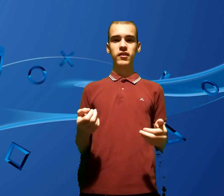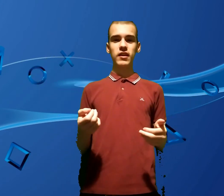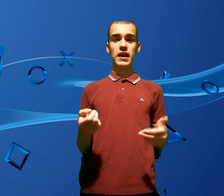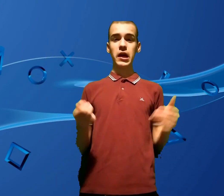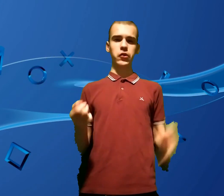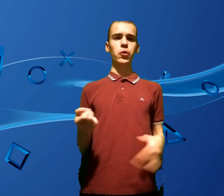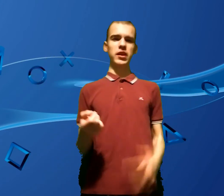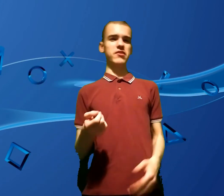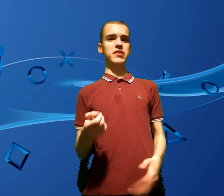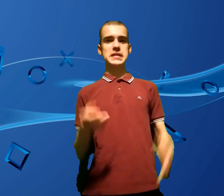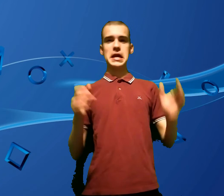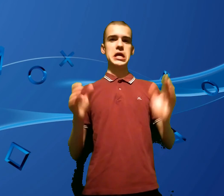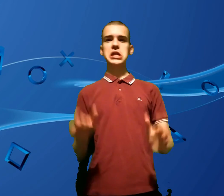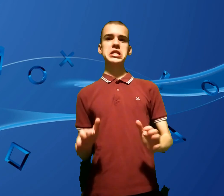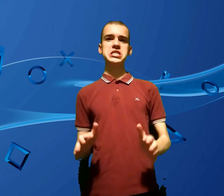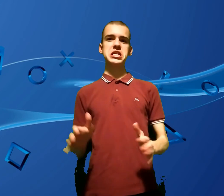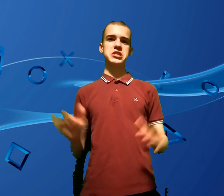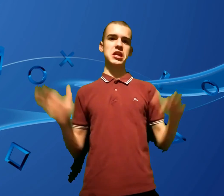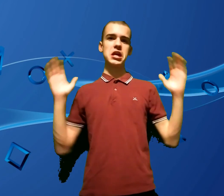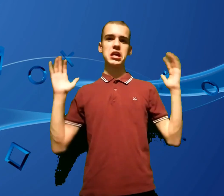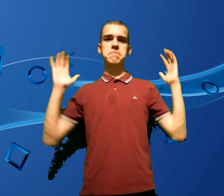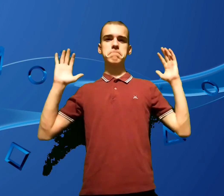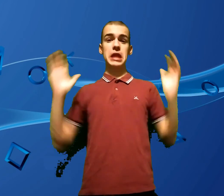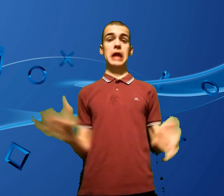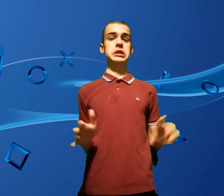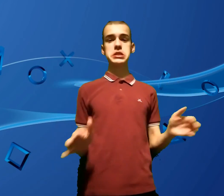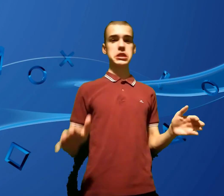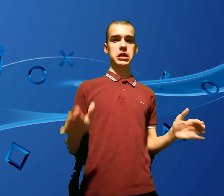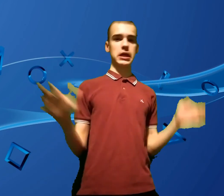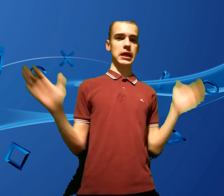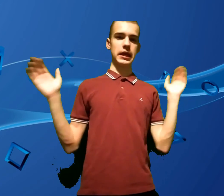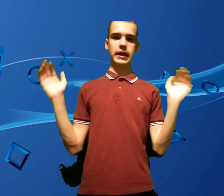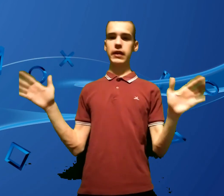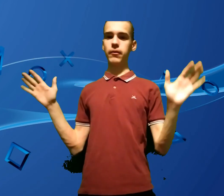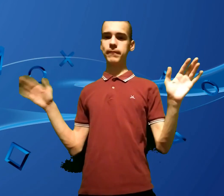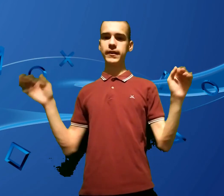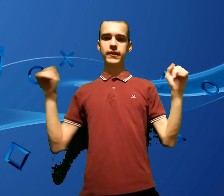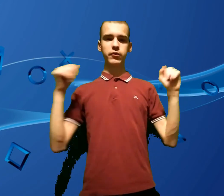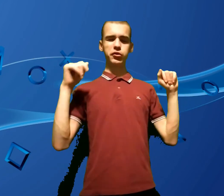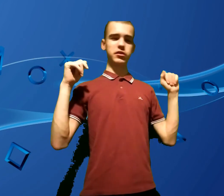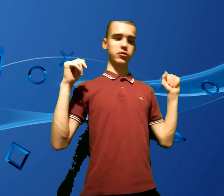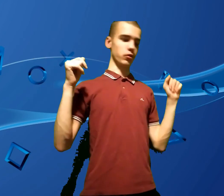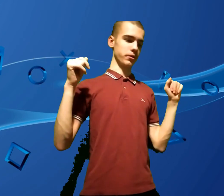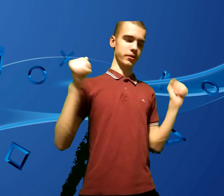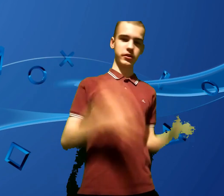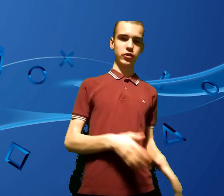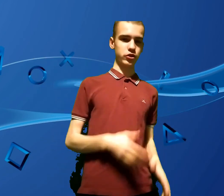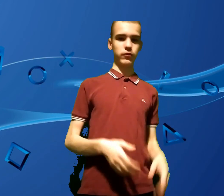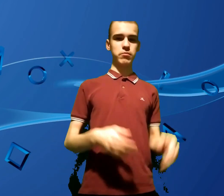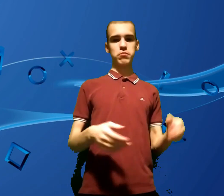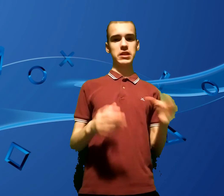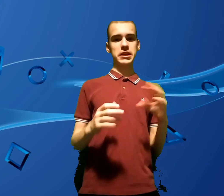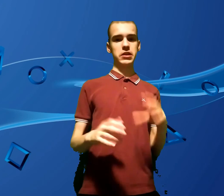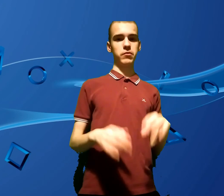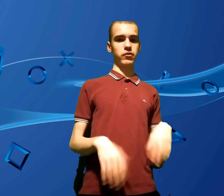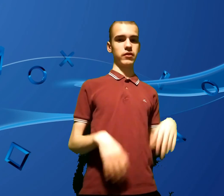And it had a lot of insects, and I hate insects, and I hate plants. Hate them. I don't like touching a wee bit of plant near me, really.